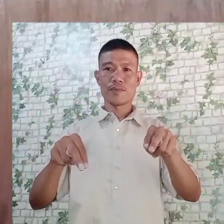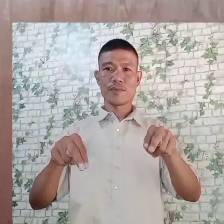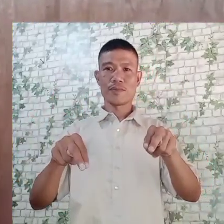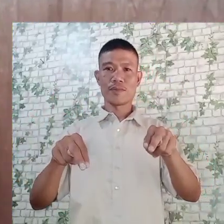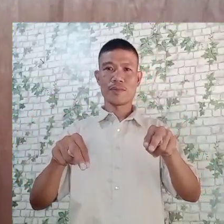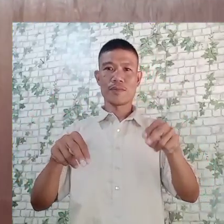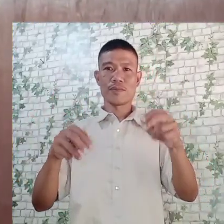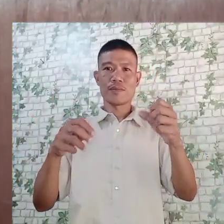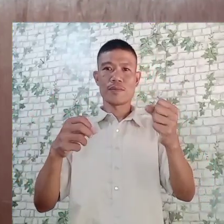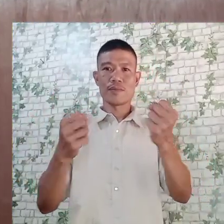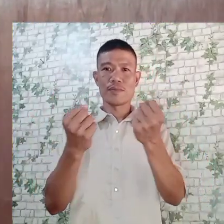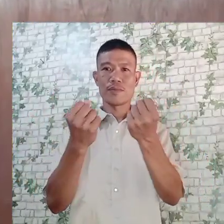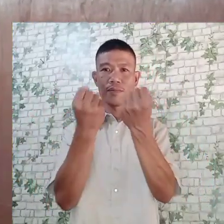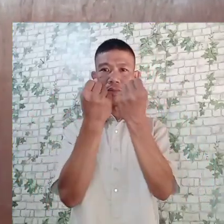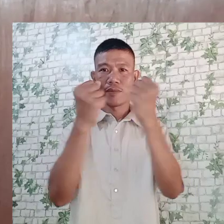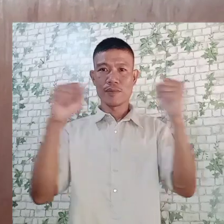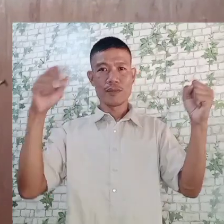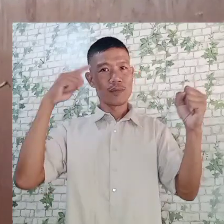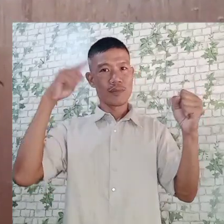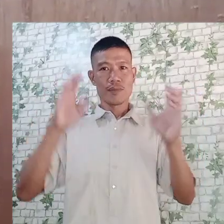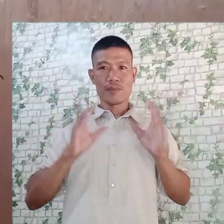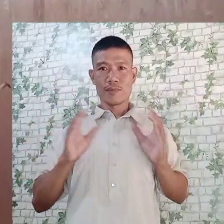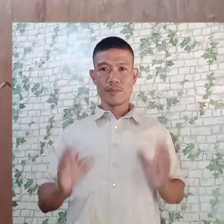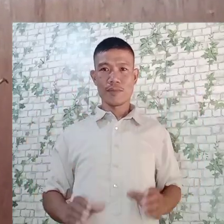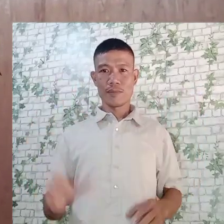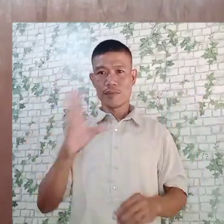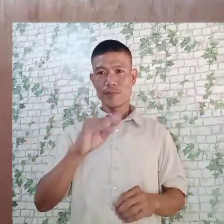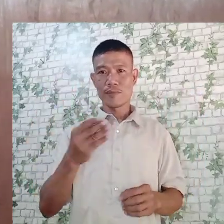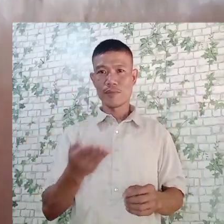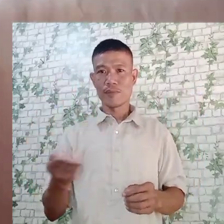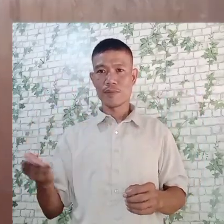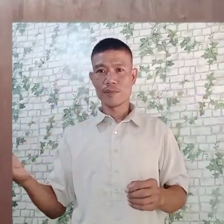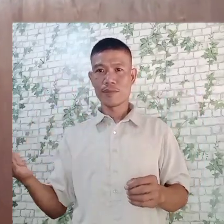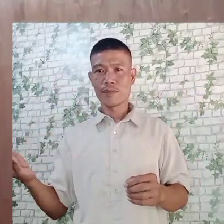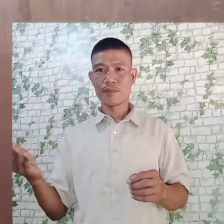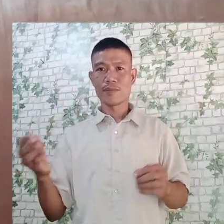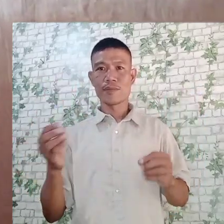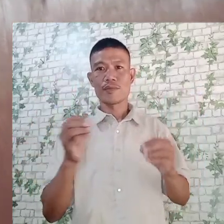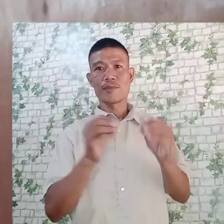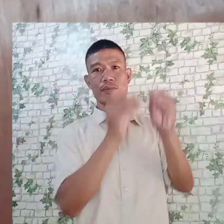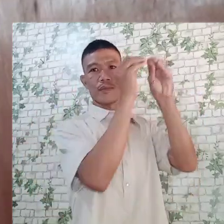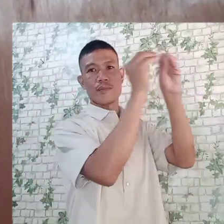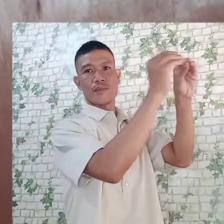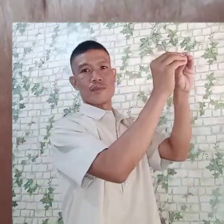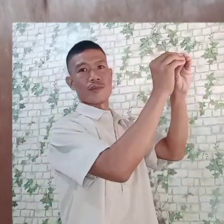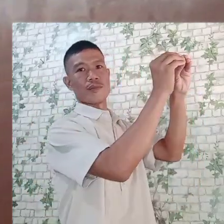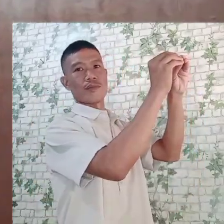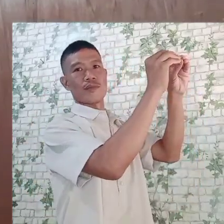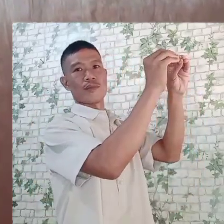Cabinet for her clothes and things. So I must put it here.